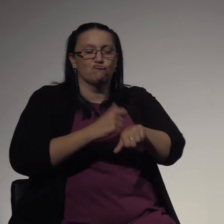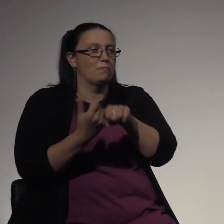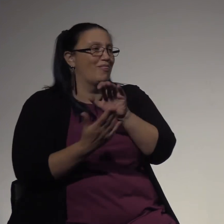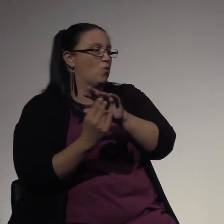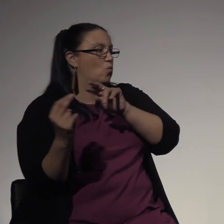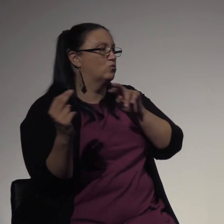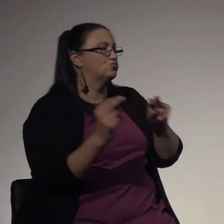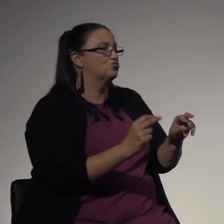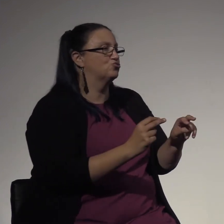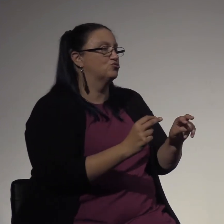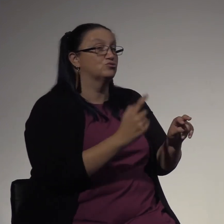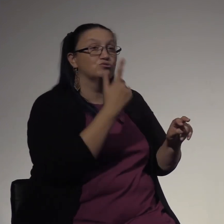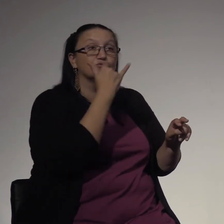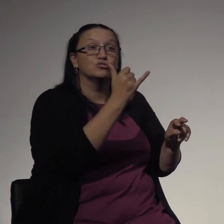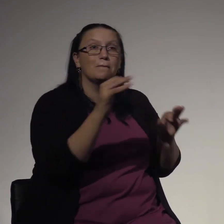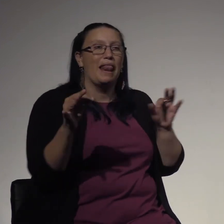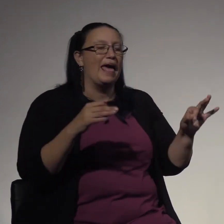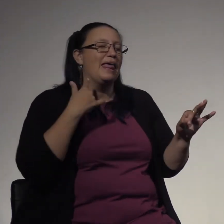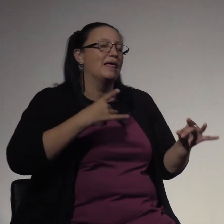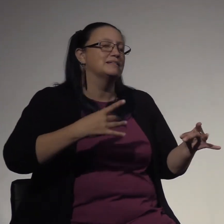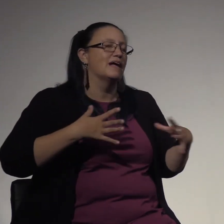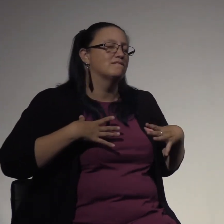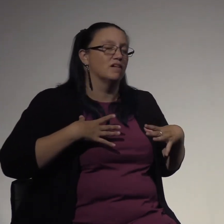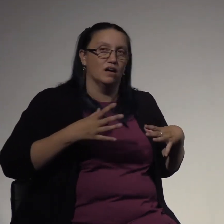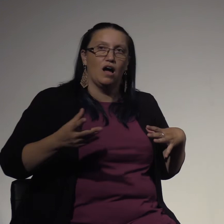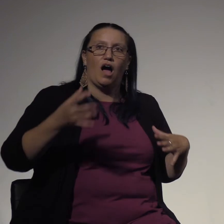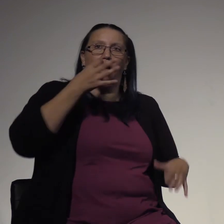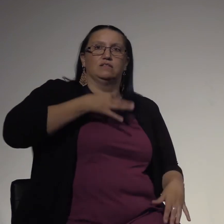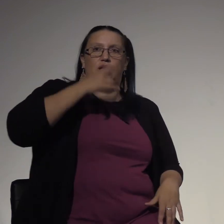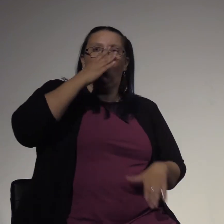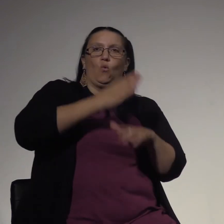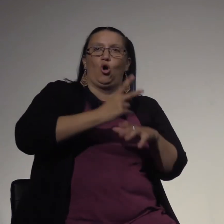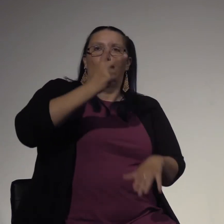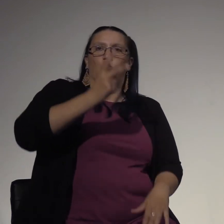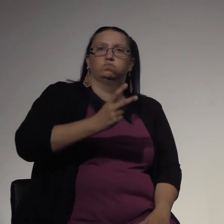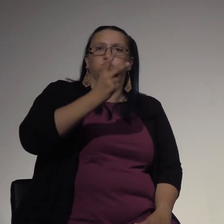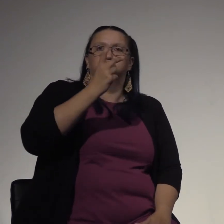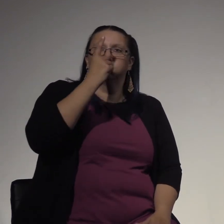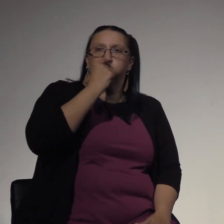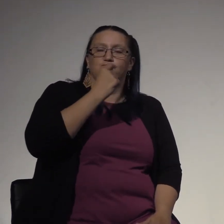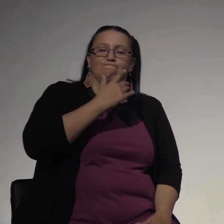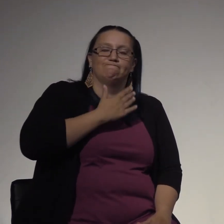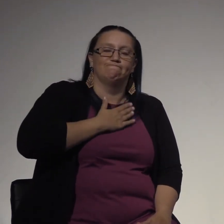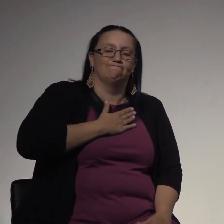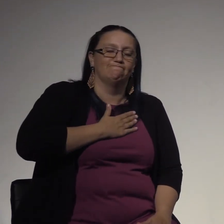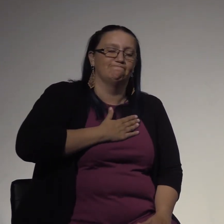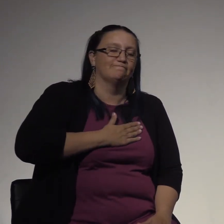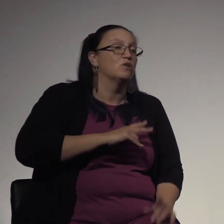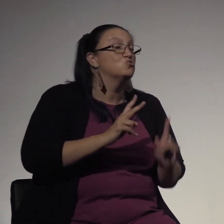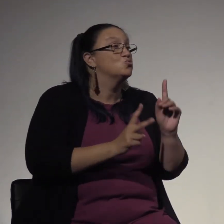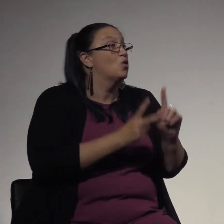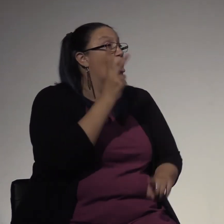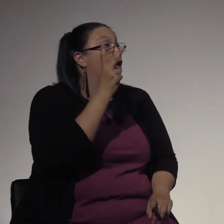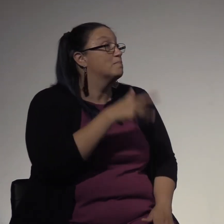is dumped with a double shift. And in her 2 a.m. commute home, she's accidentally catapulted into the eyes